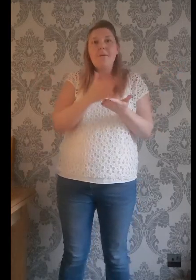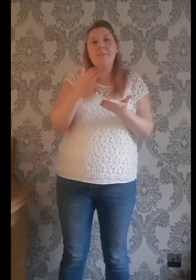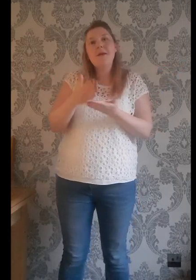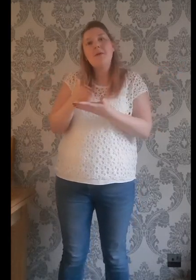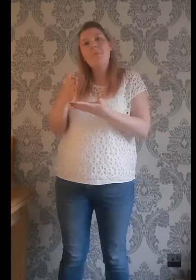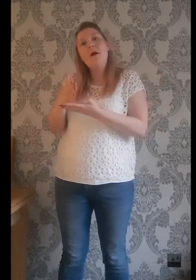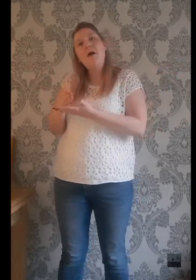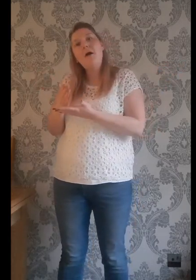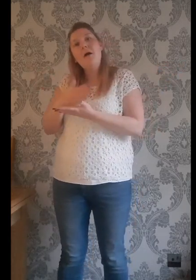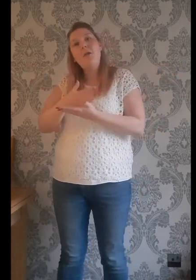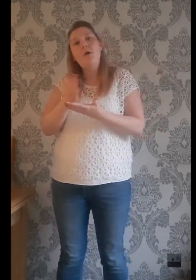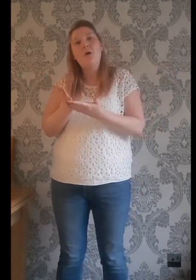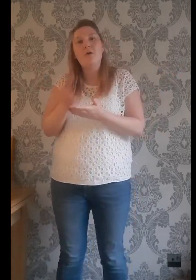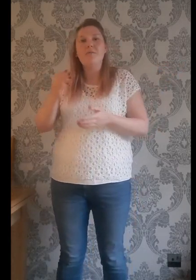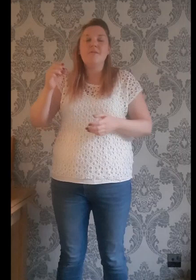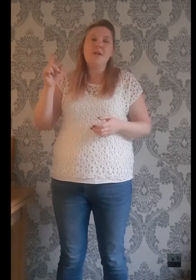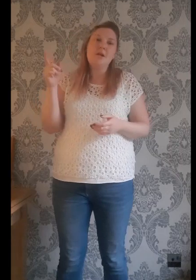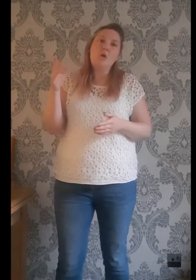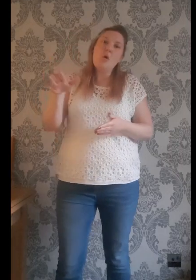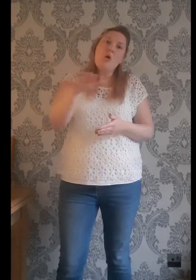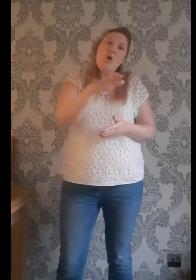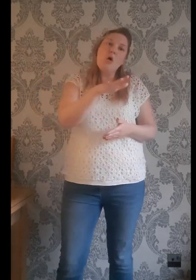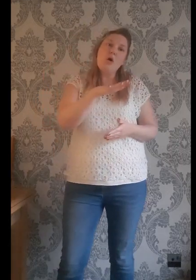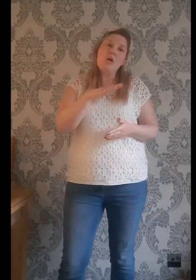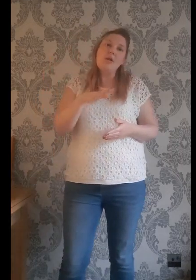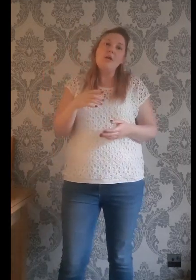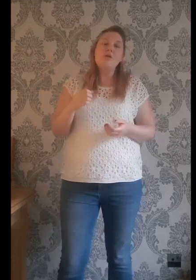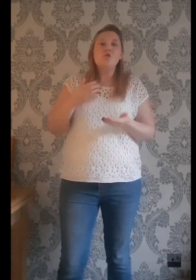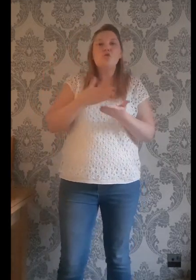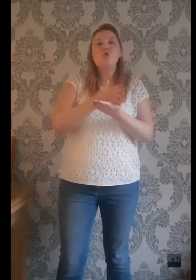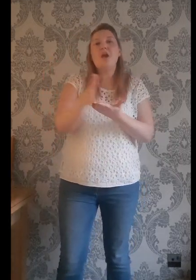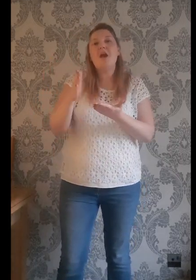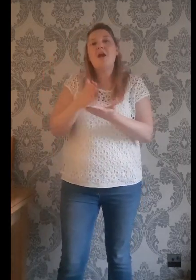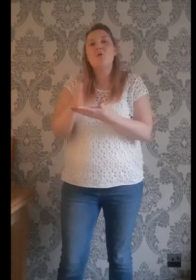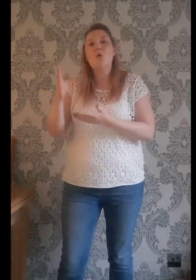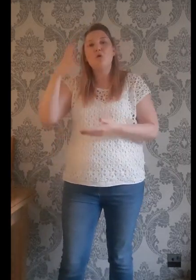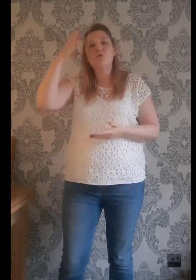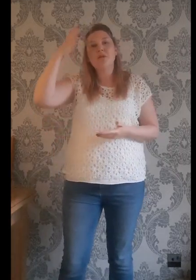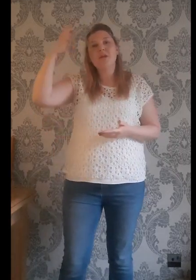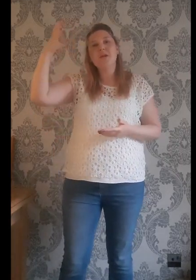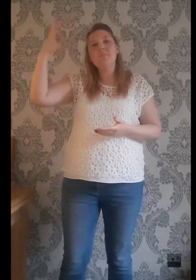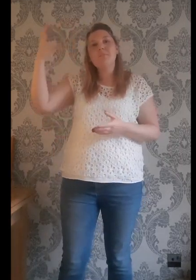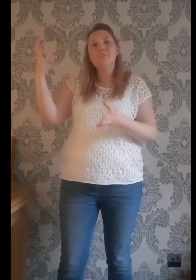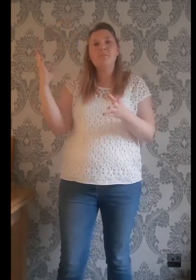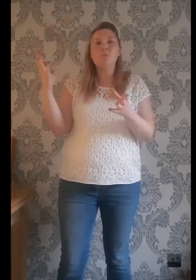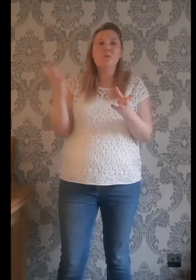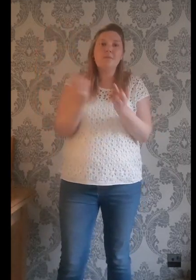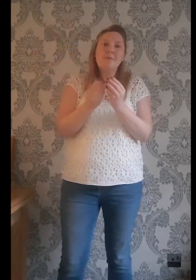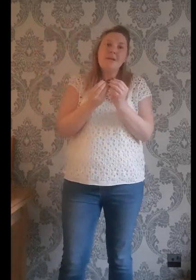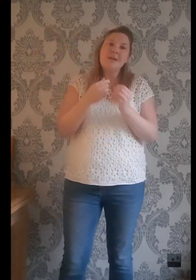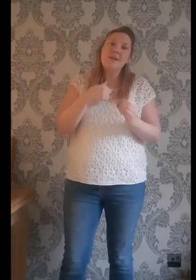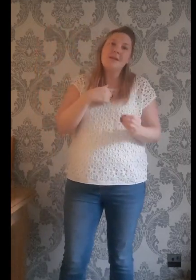me be part of it all Share your dreams with me